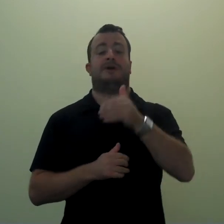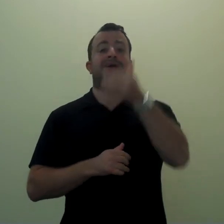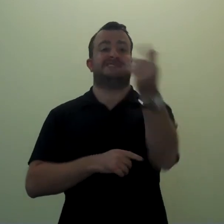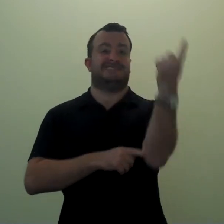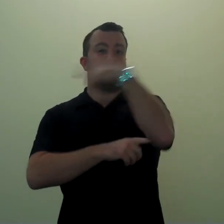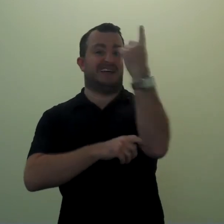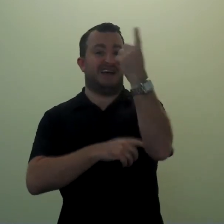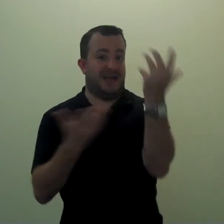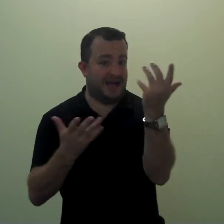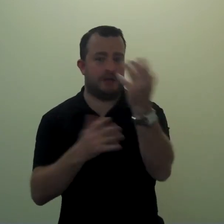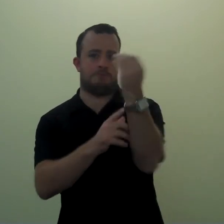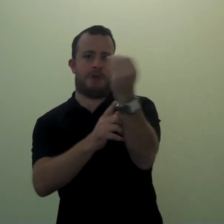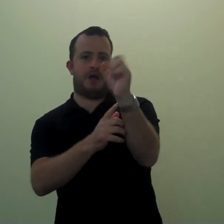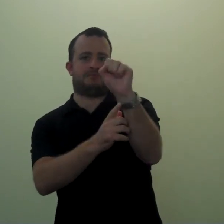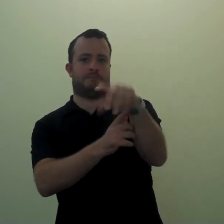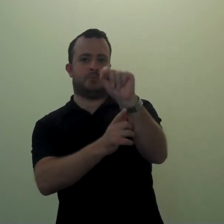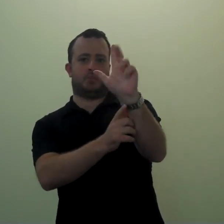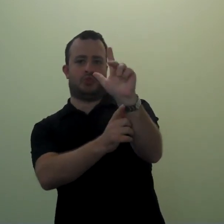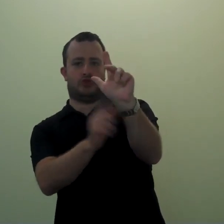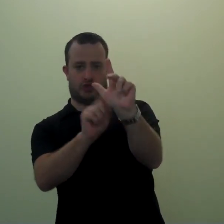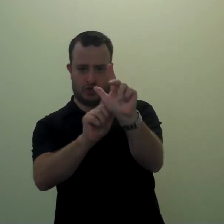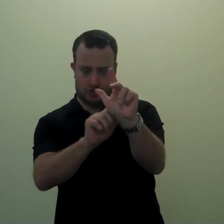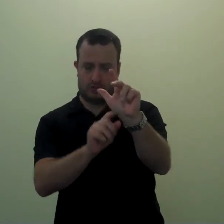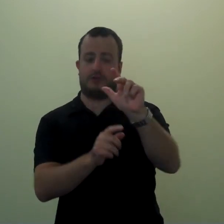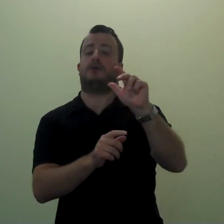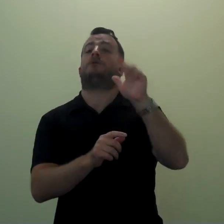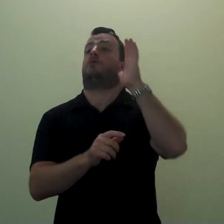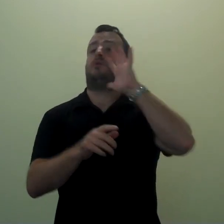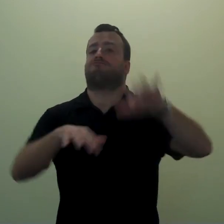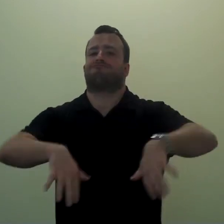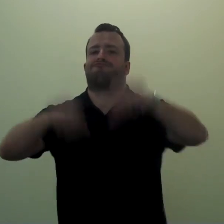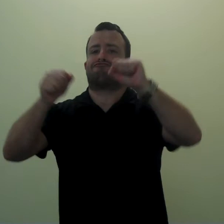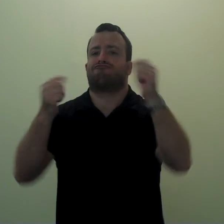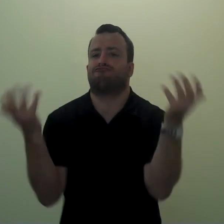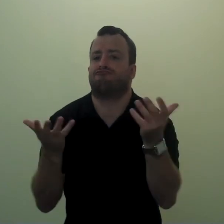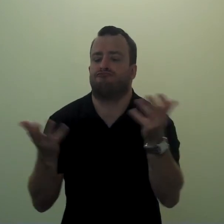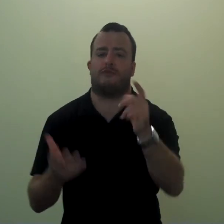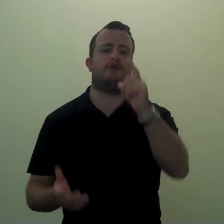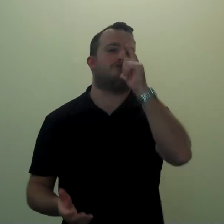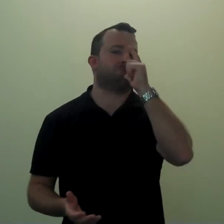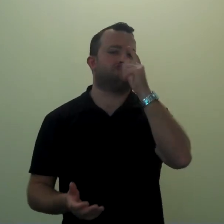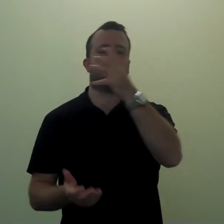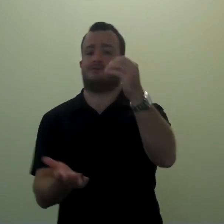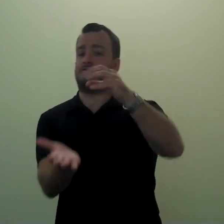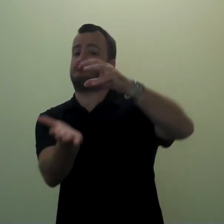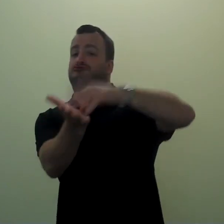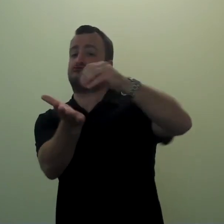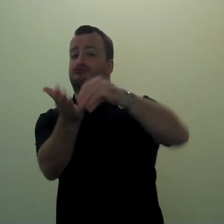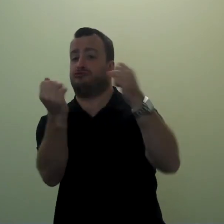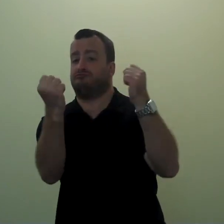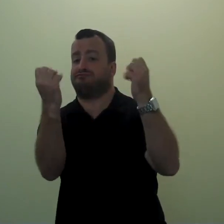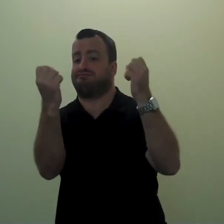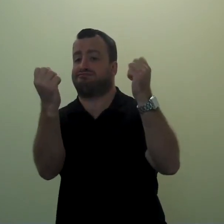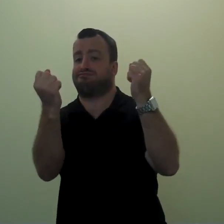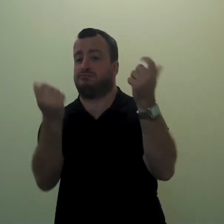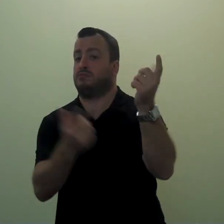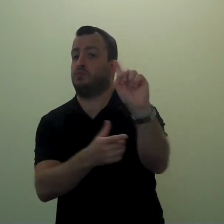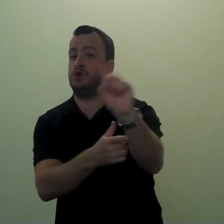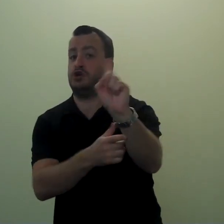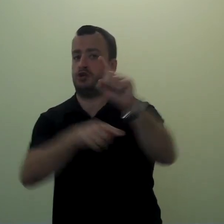On Monday, September 23rd, DOS will be hosting a Lunch and Learn ASL class